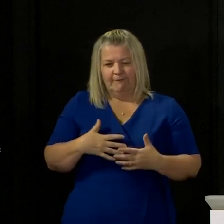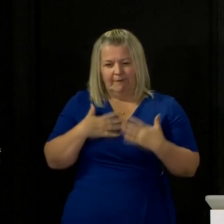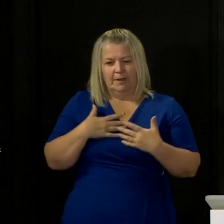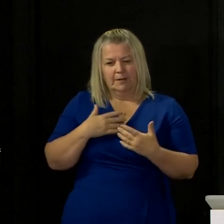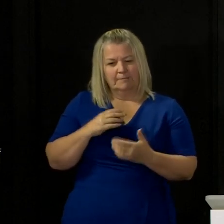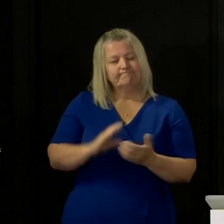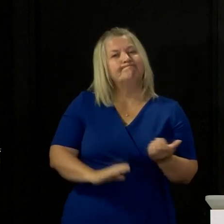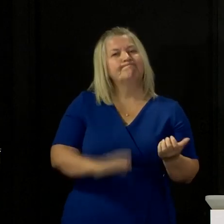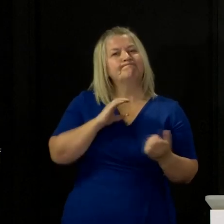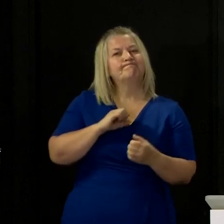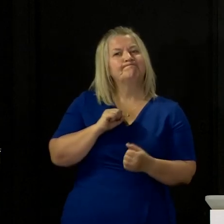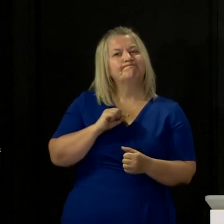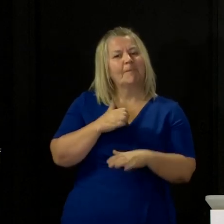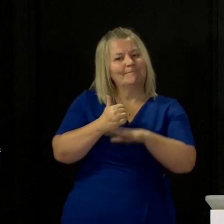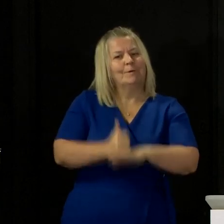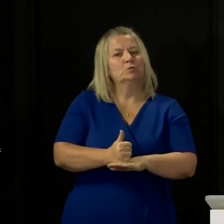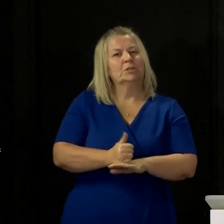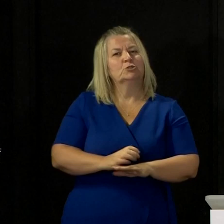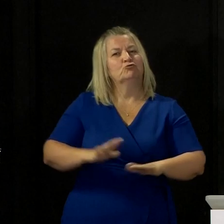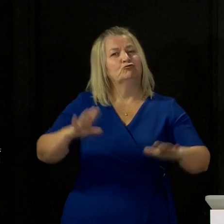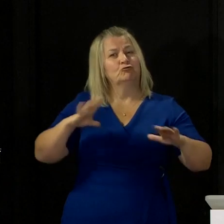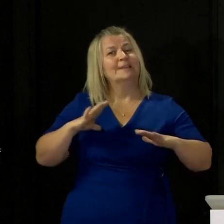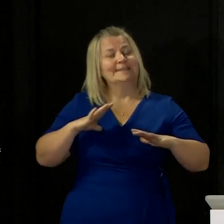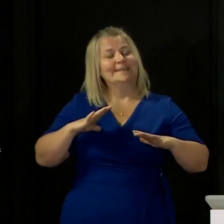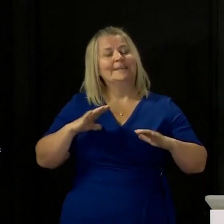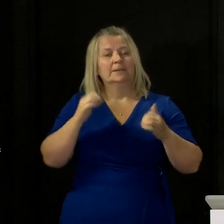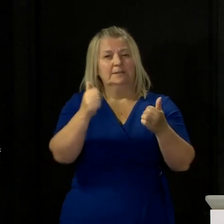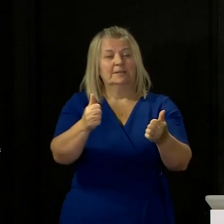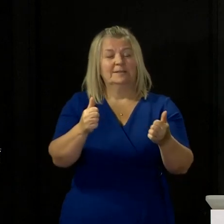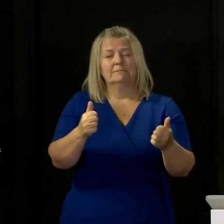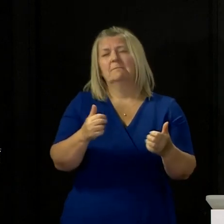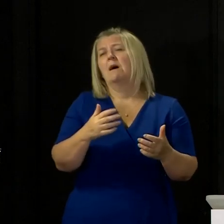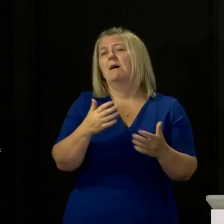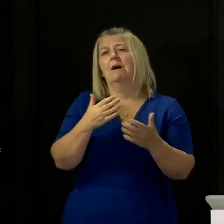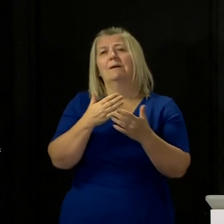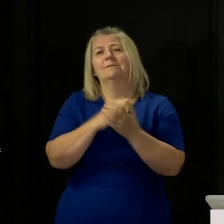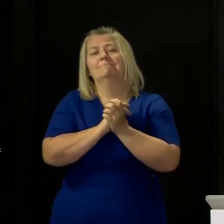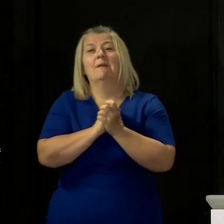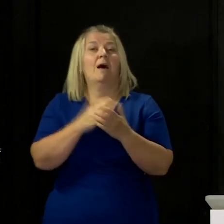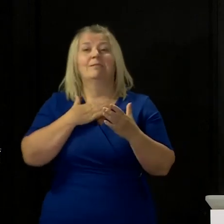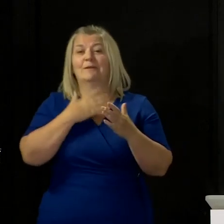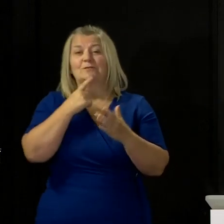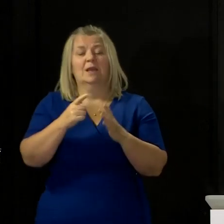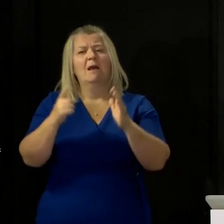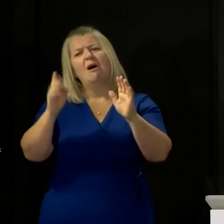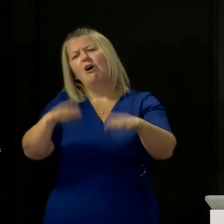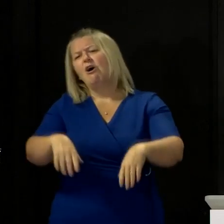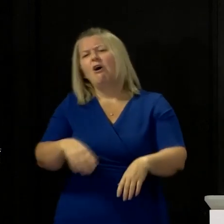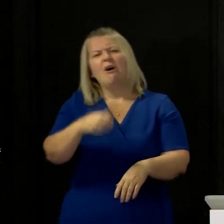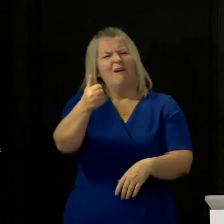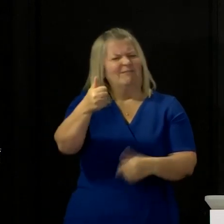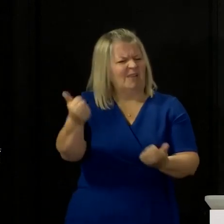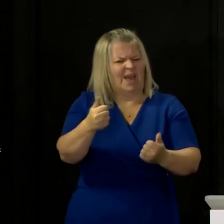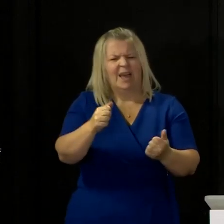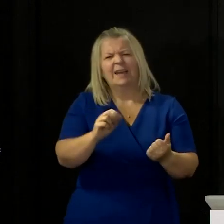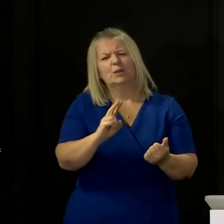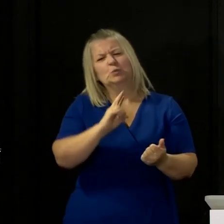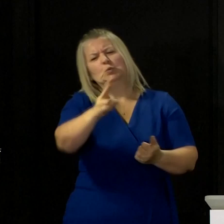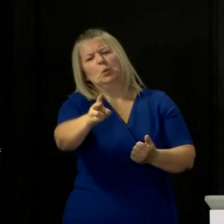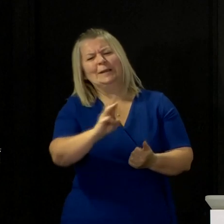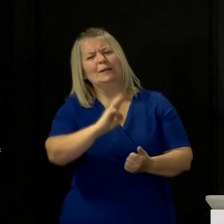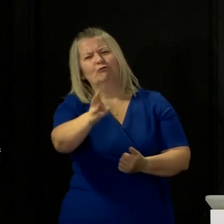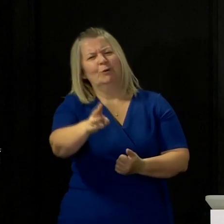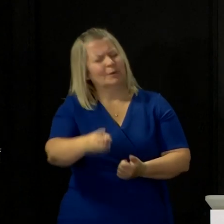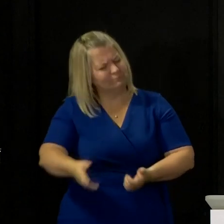And, you know, I would love to stand here and say you'll get to go on a domestic holiday in a few weeks' time. And if that is possible,